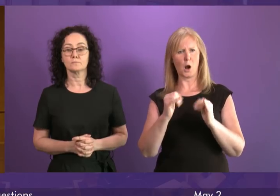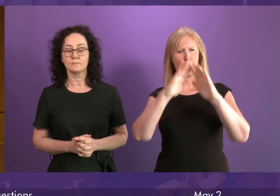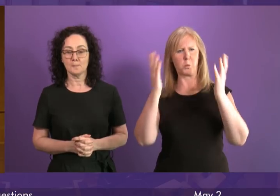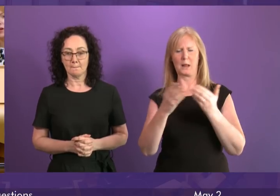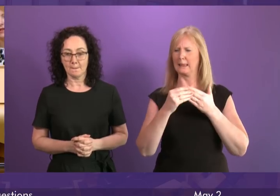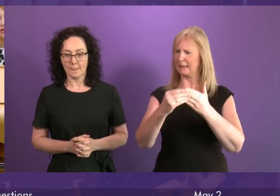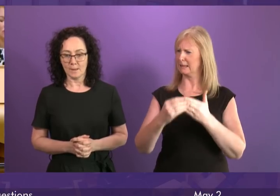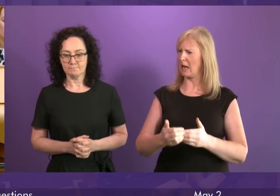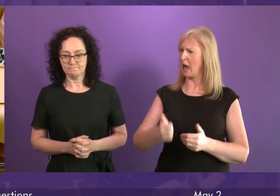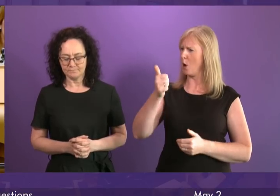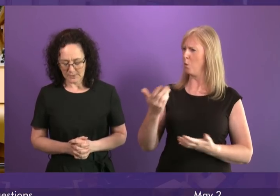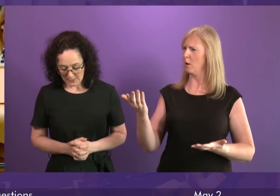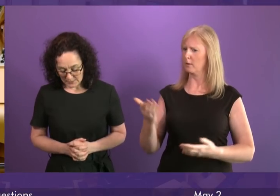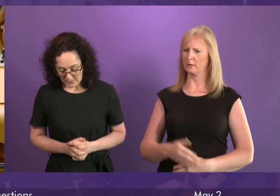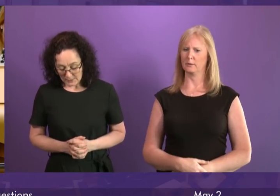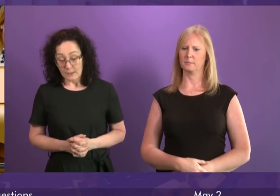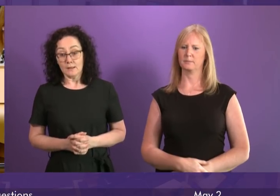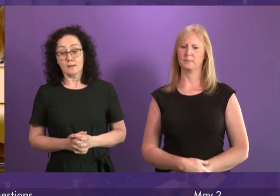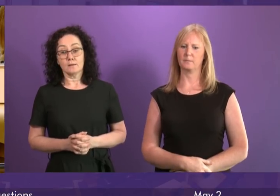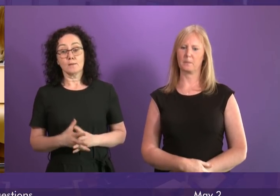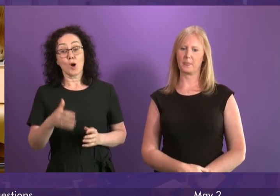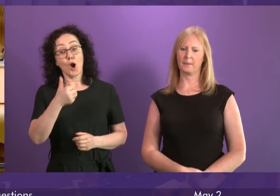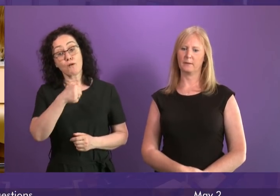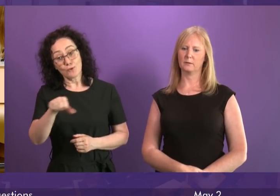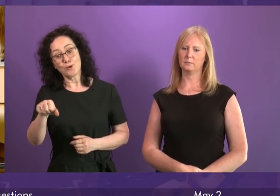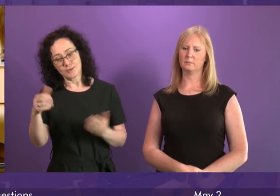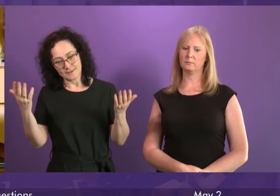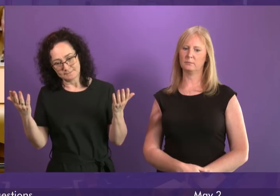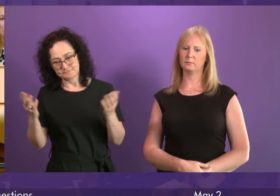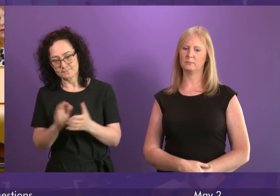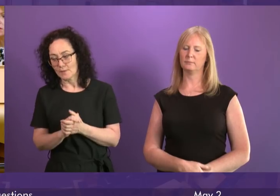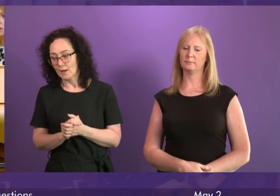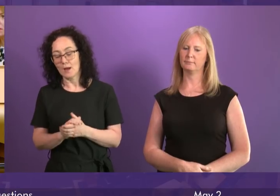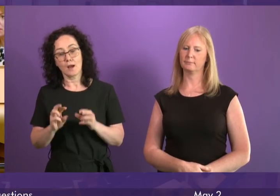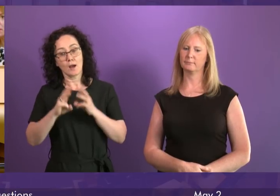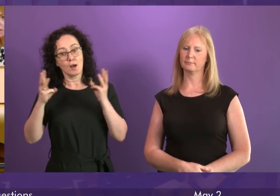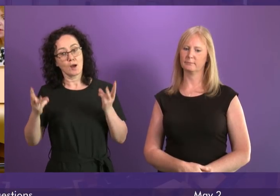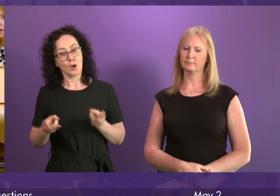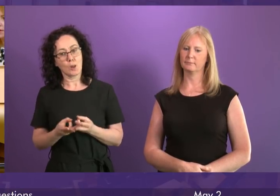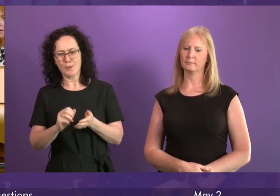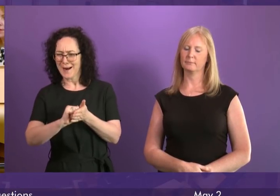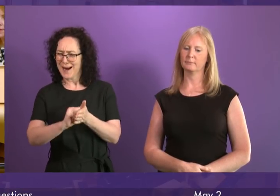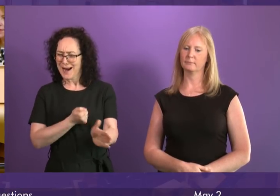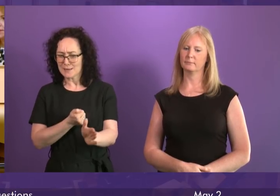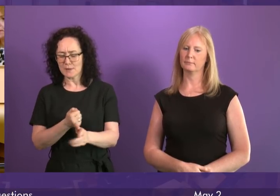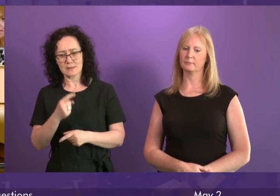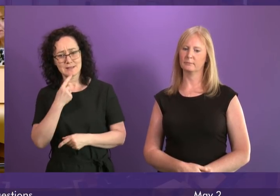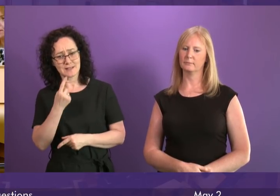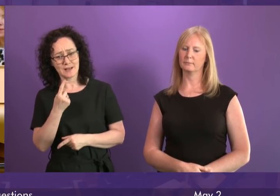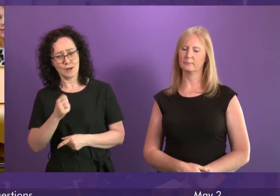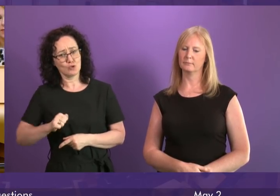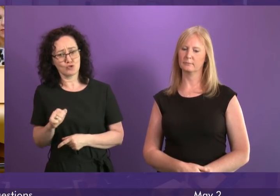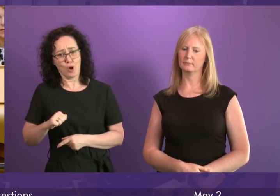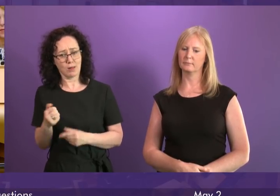First Minister Well of course it is global experts who describe Scotland's actions as world leading